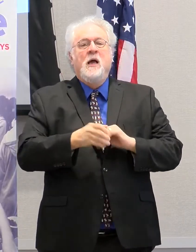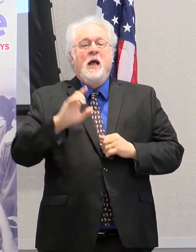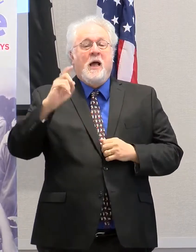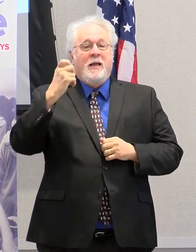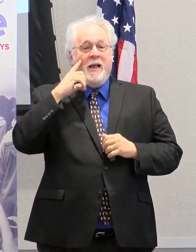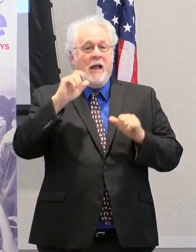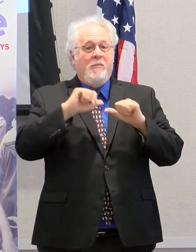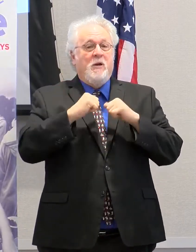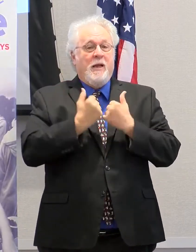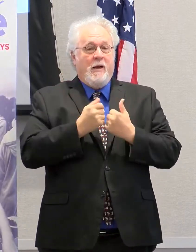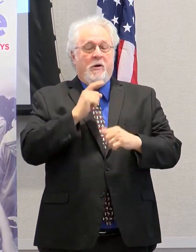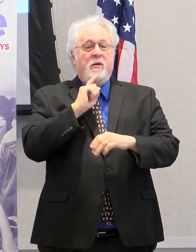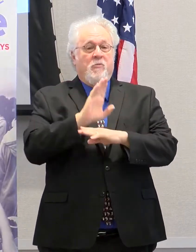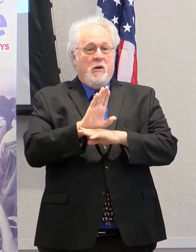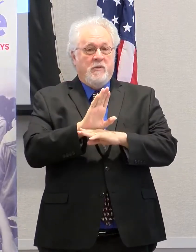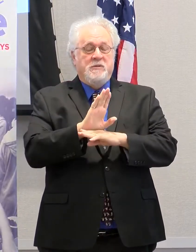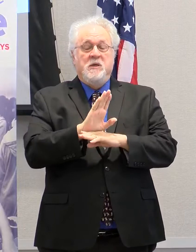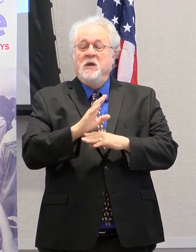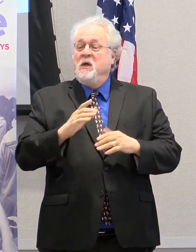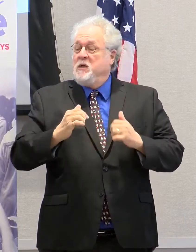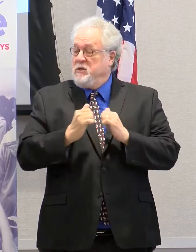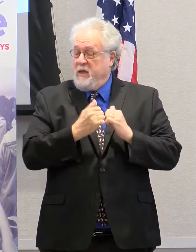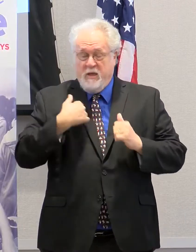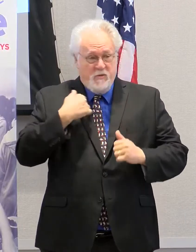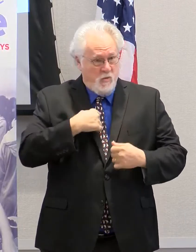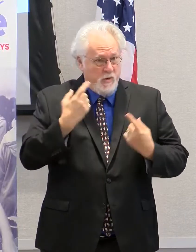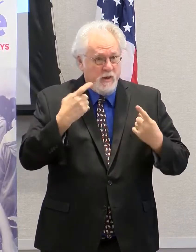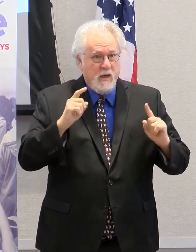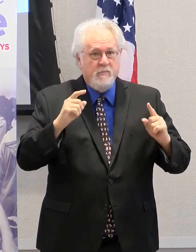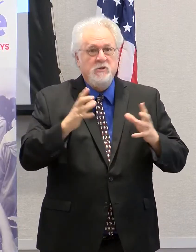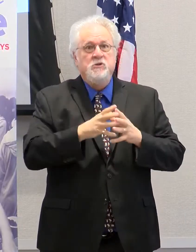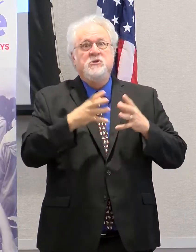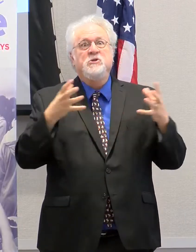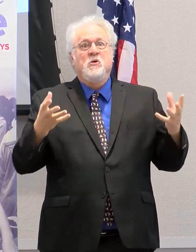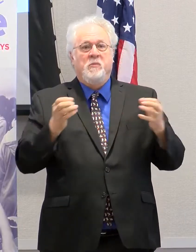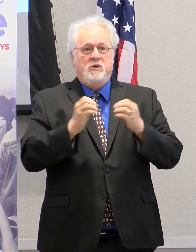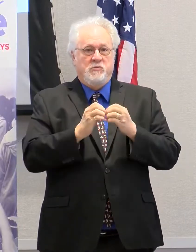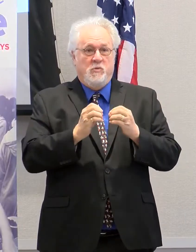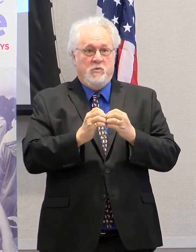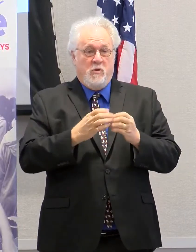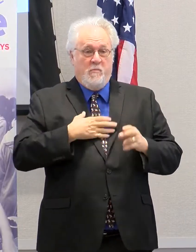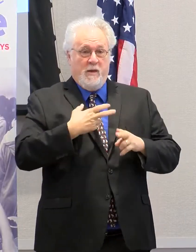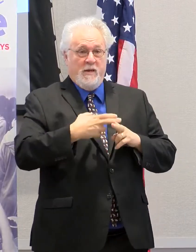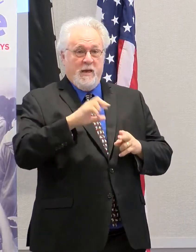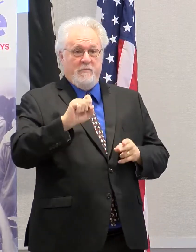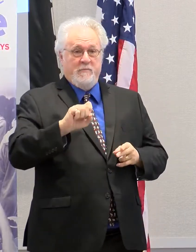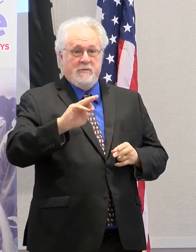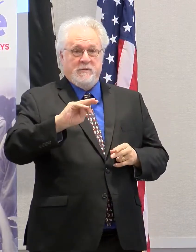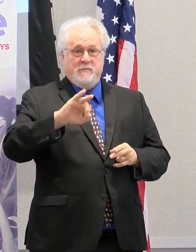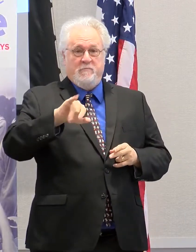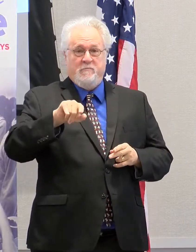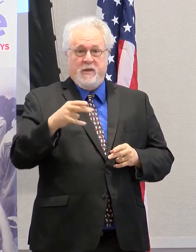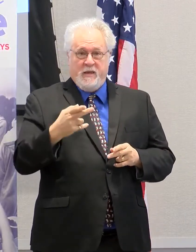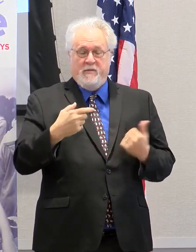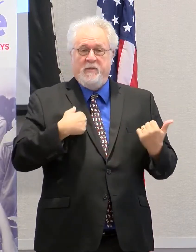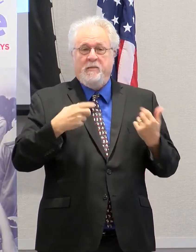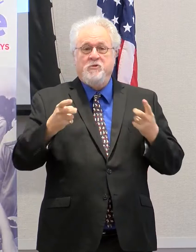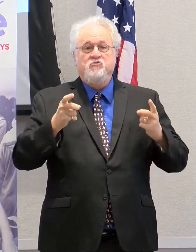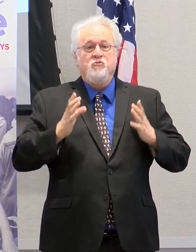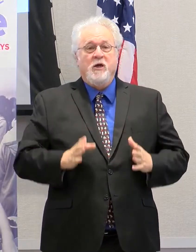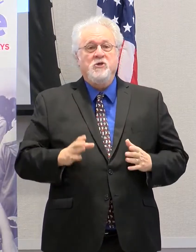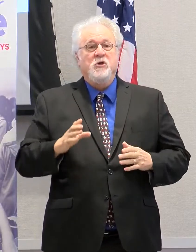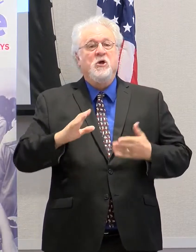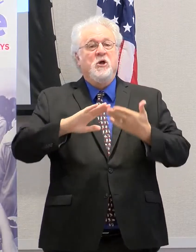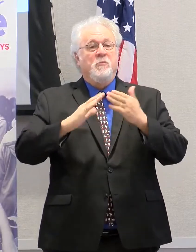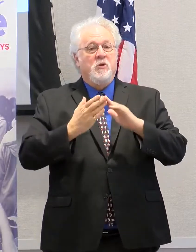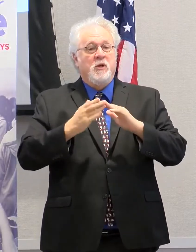Area Promise, and together we've been able to accomplish so much more. My name is Brandon Smith. I am the Director of